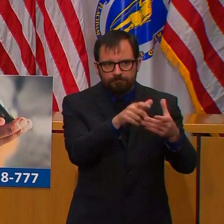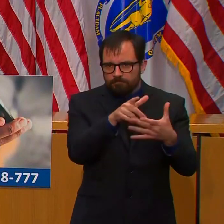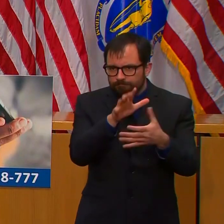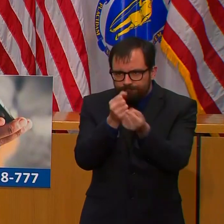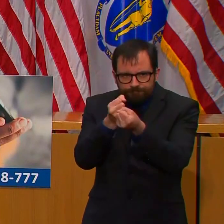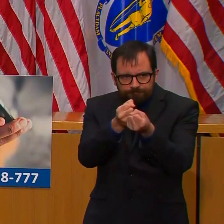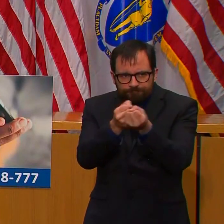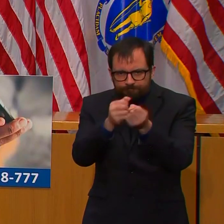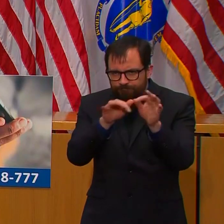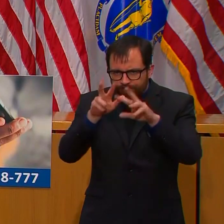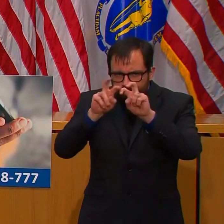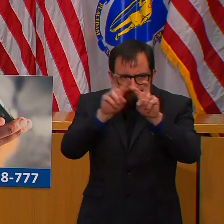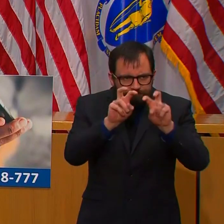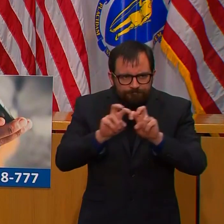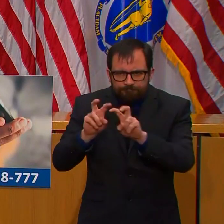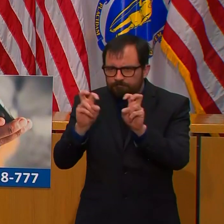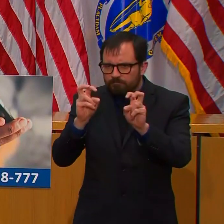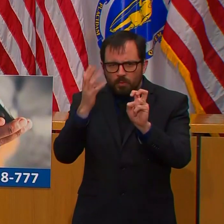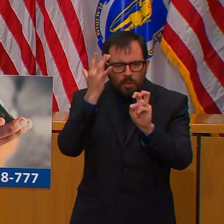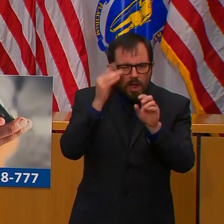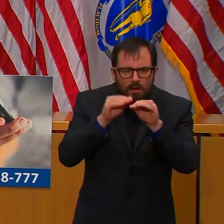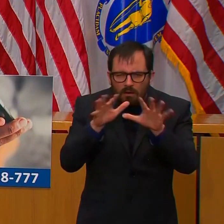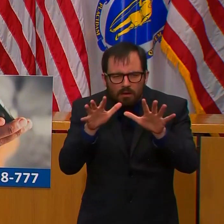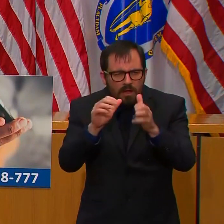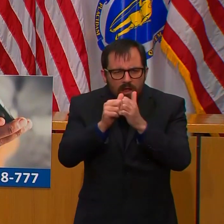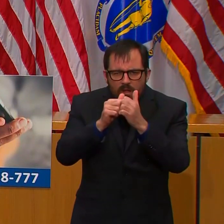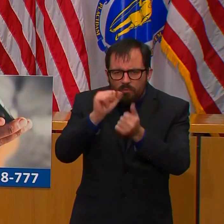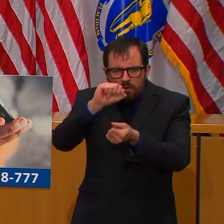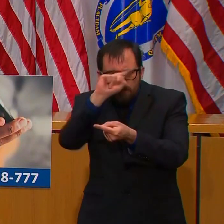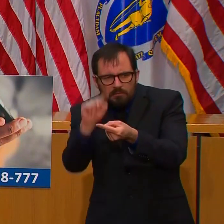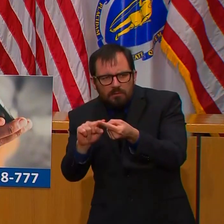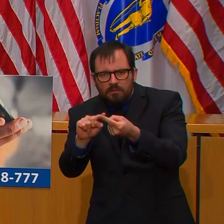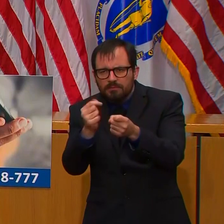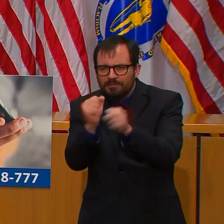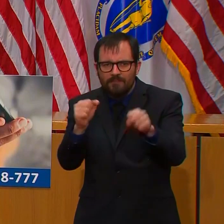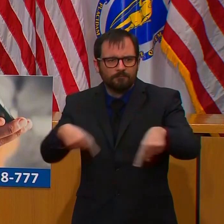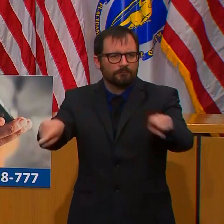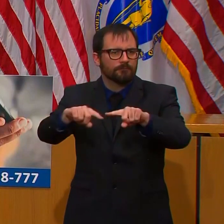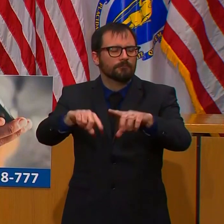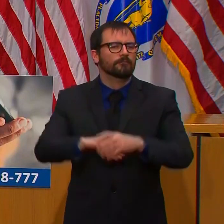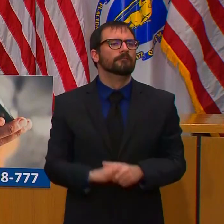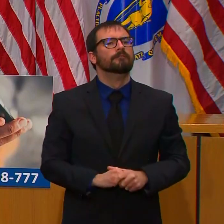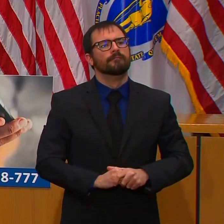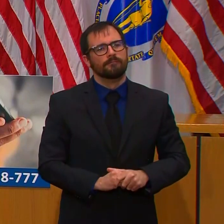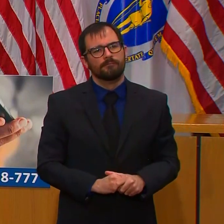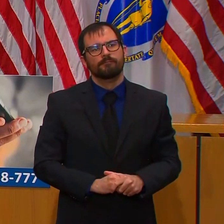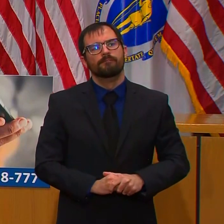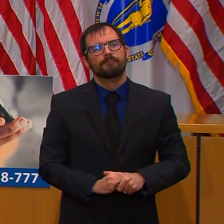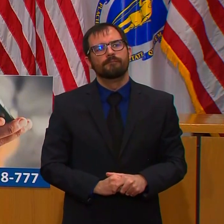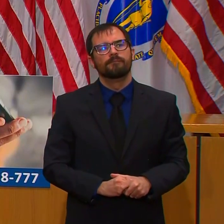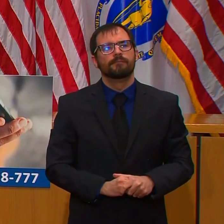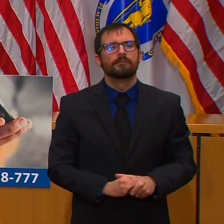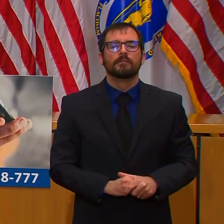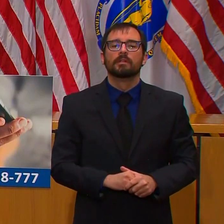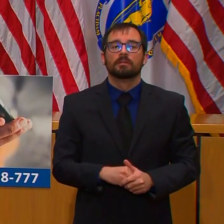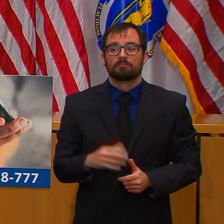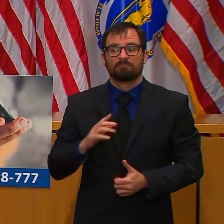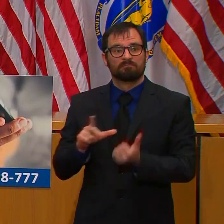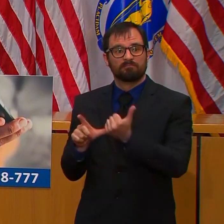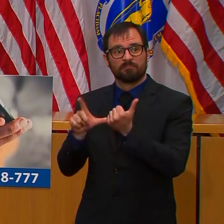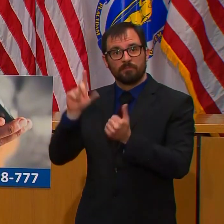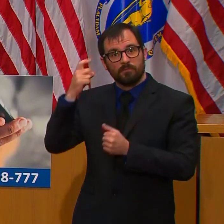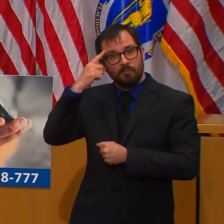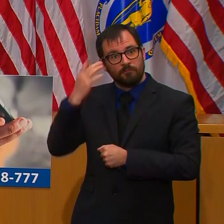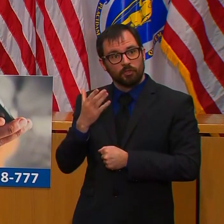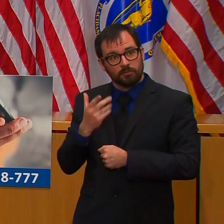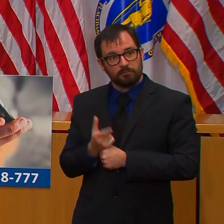there. And Secretary Sutters, Lieutenant Governor Polito, and I spoke to several members of the